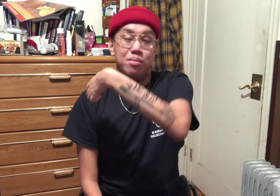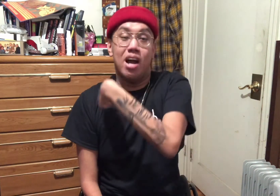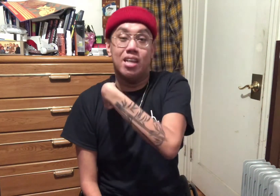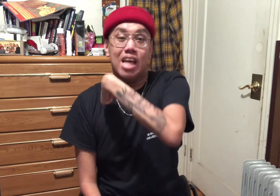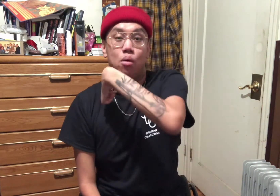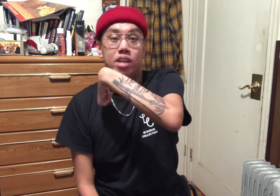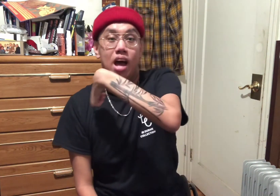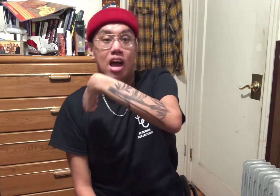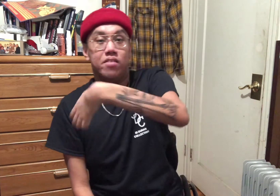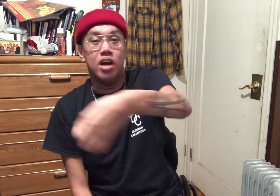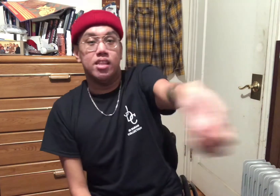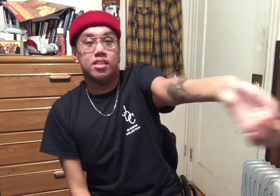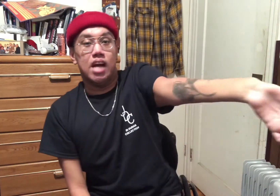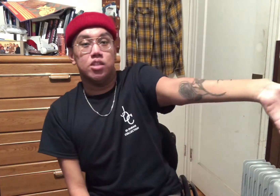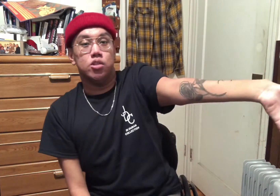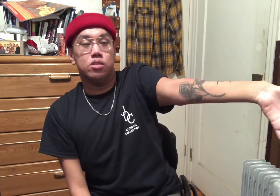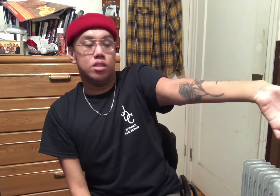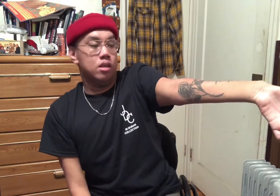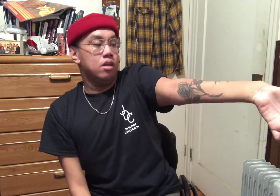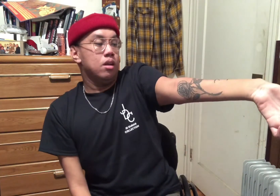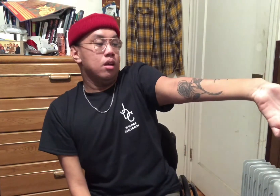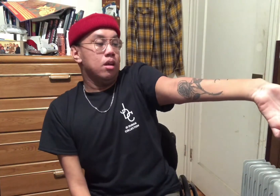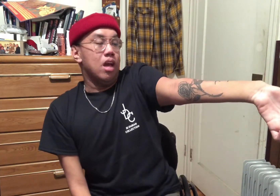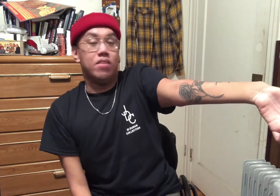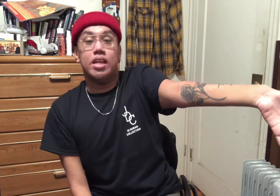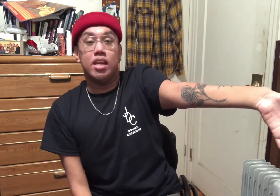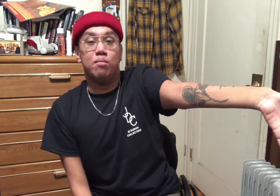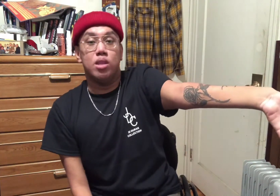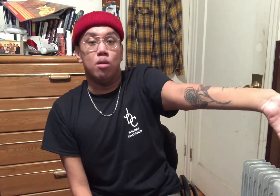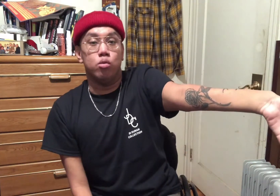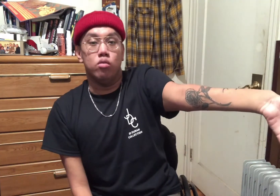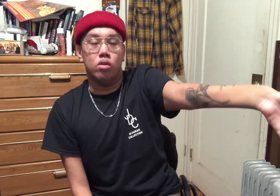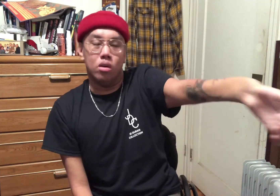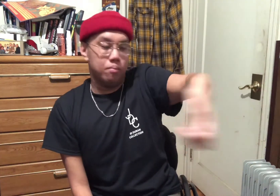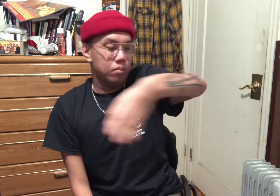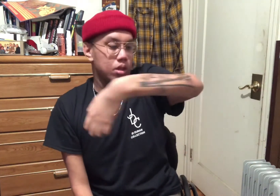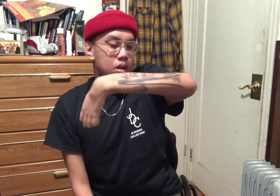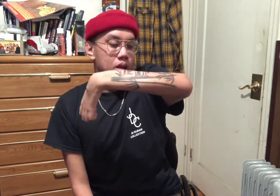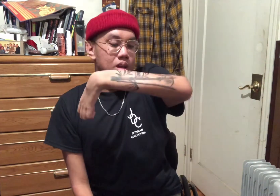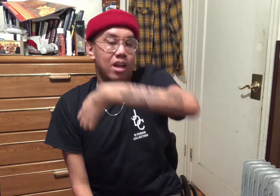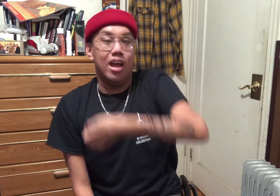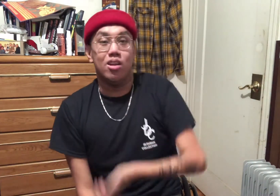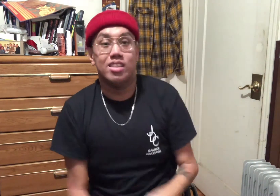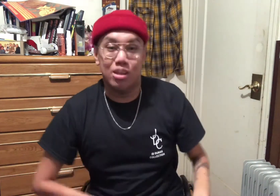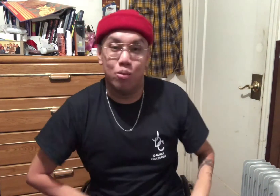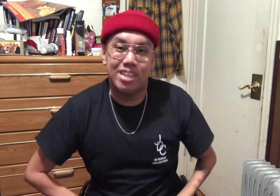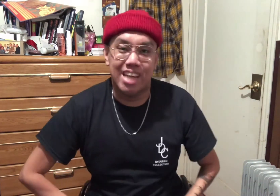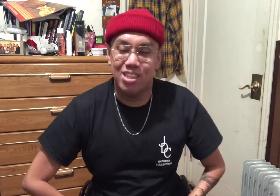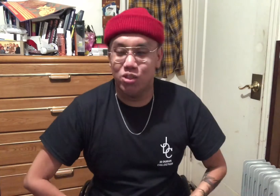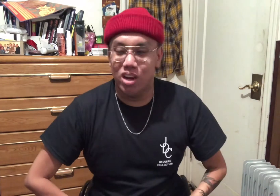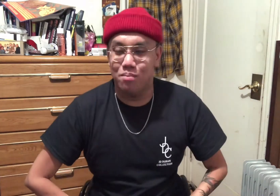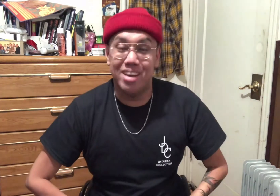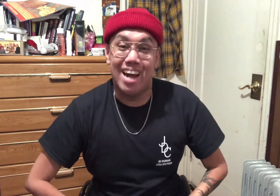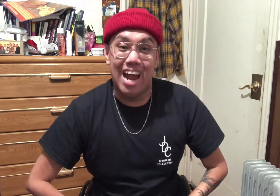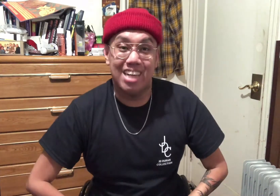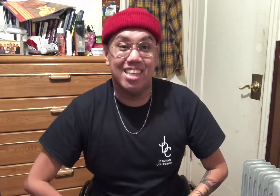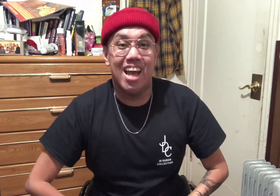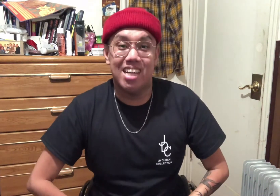be honest, I would not have gotten these tattoos if he didn't give me the approval. And it's a quick side story. My dad actually had a